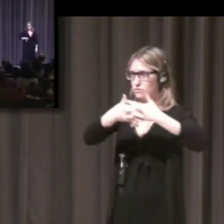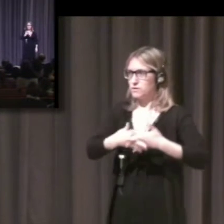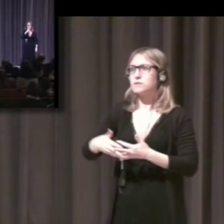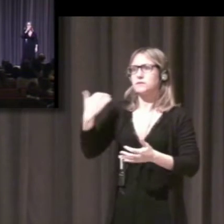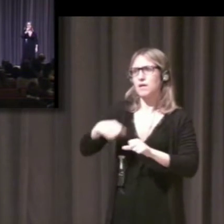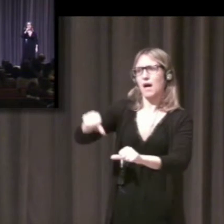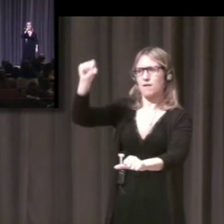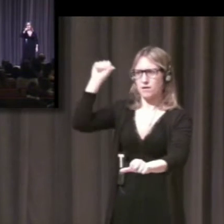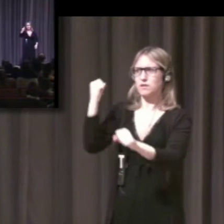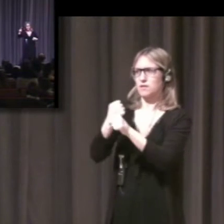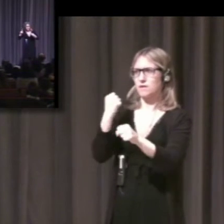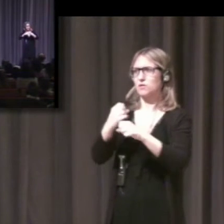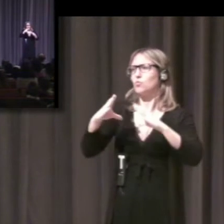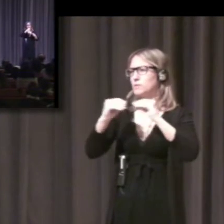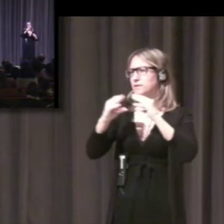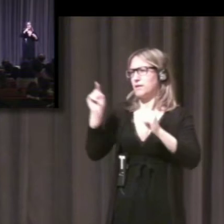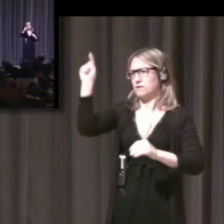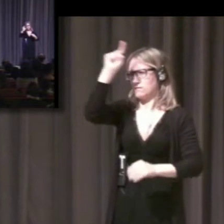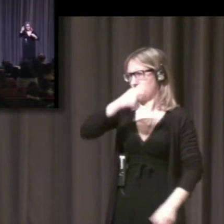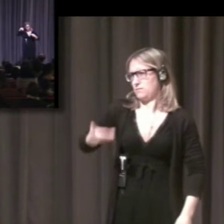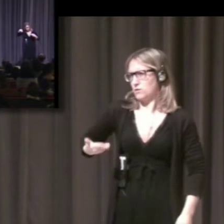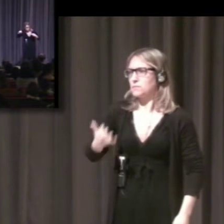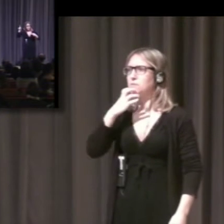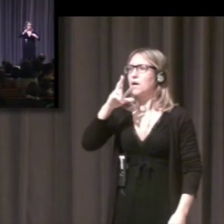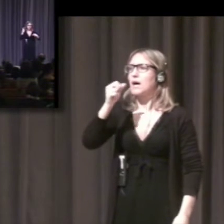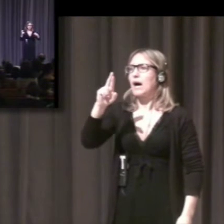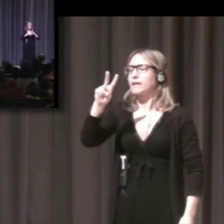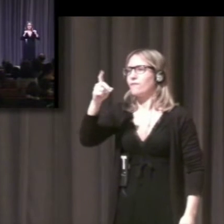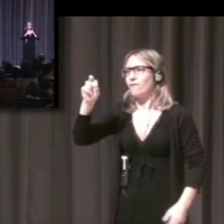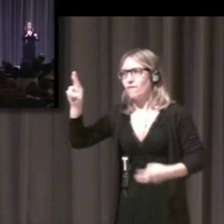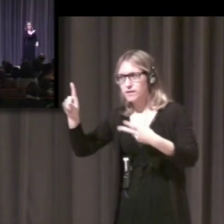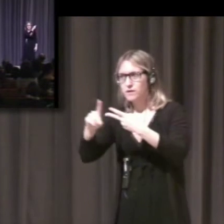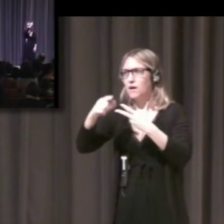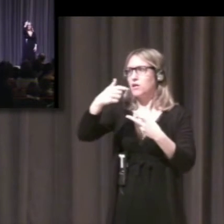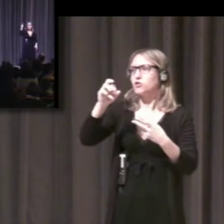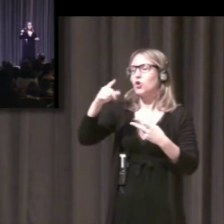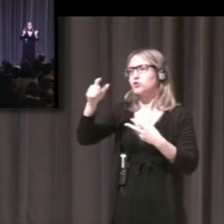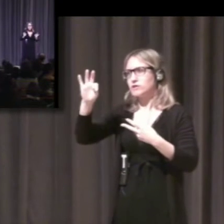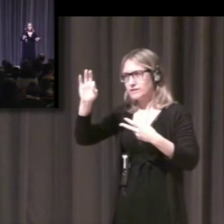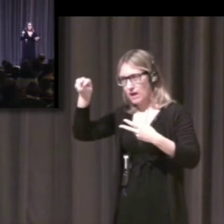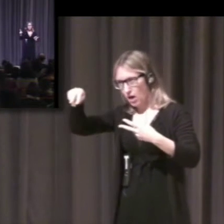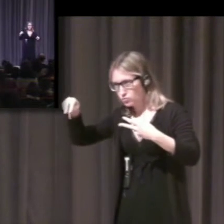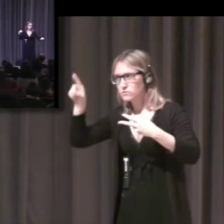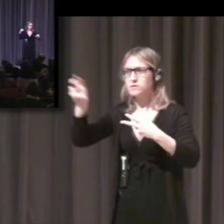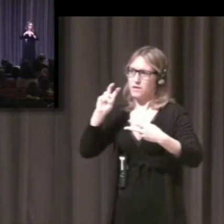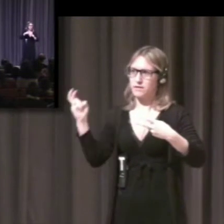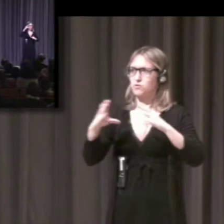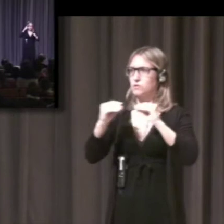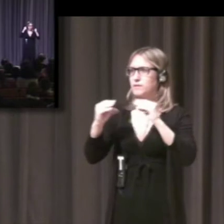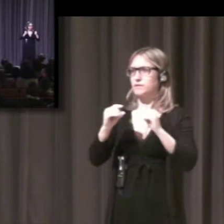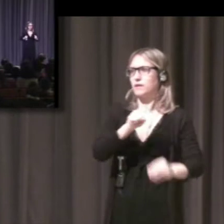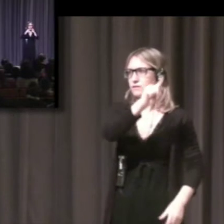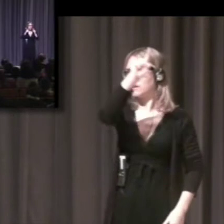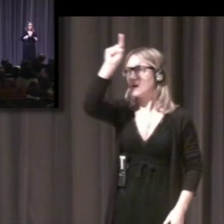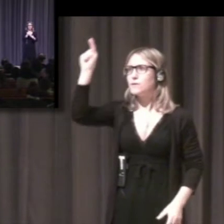In her extensive work, in her extensive career in linguistics, she has worked in different domains in the field and it would be